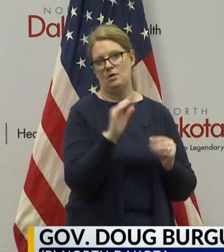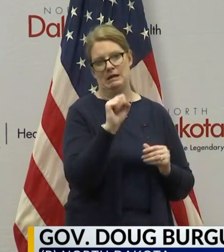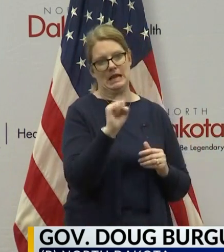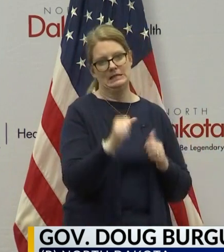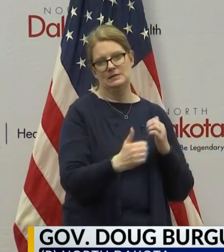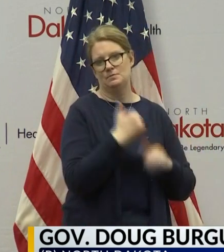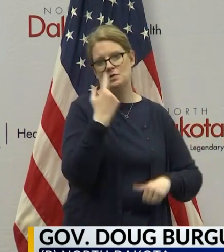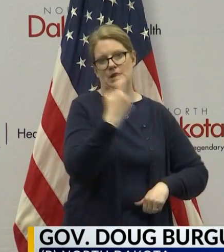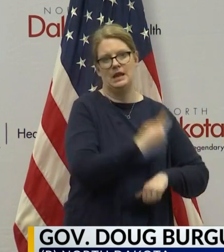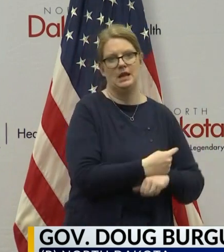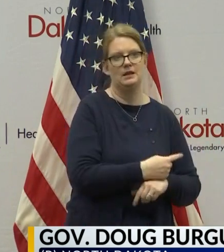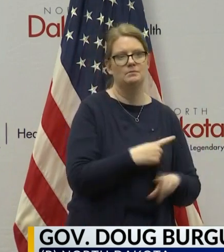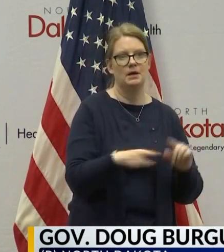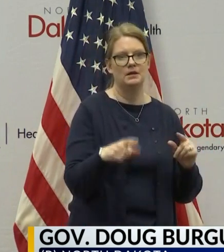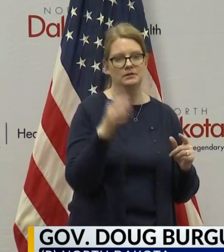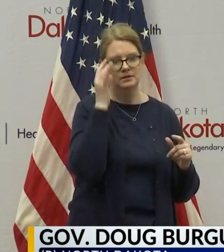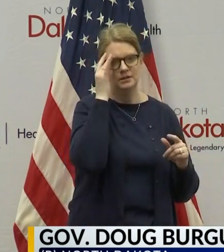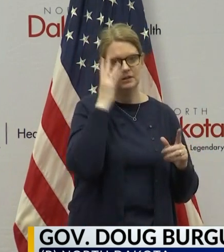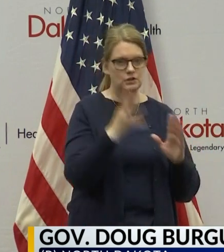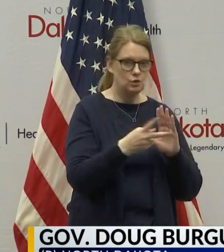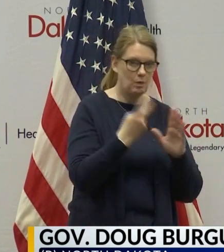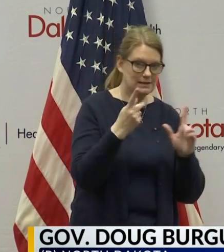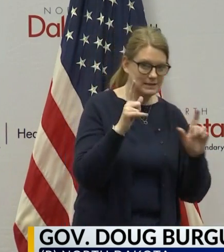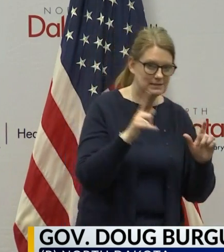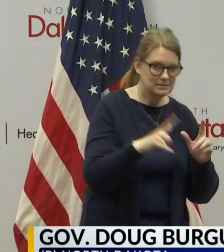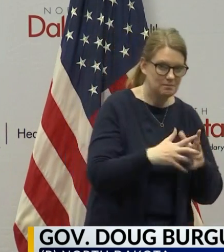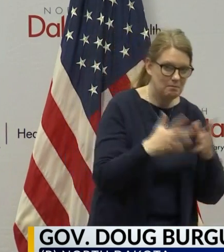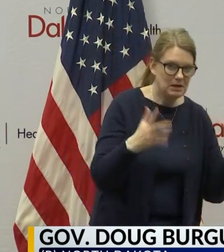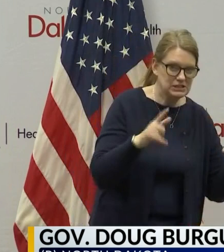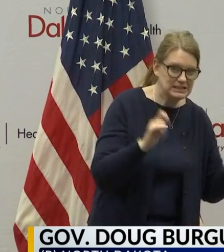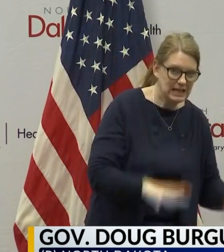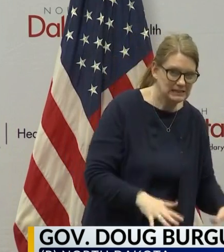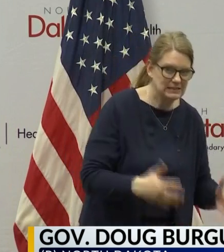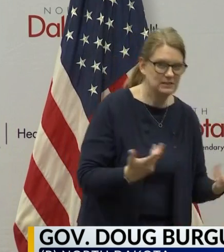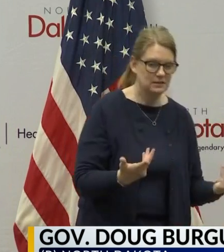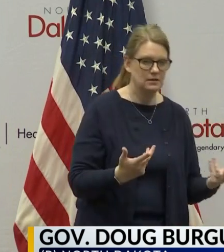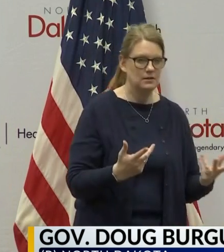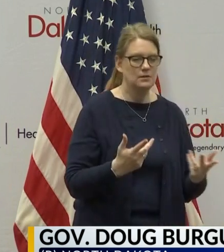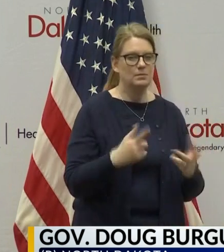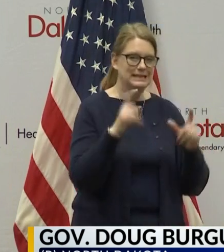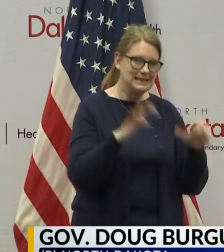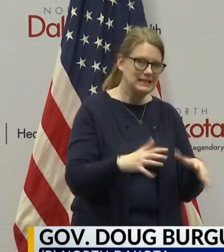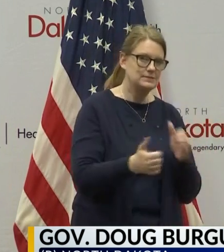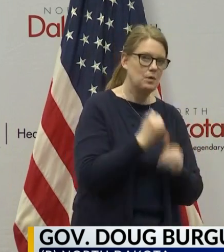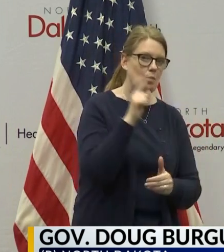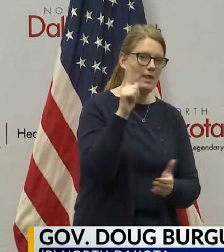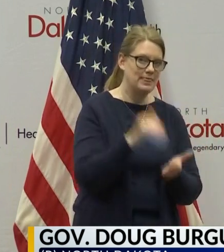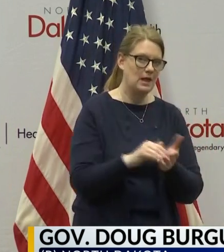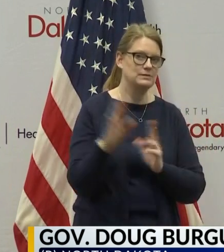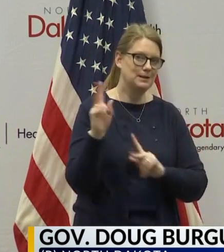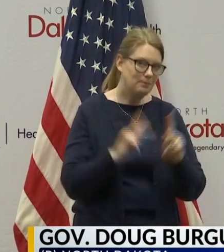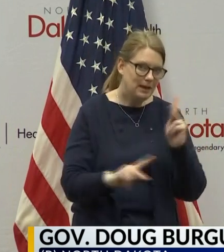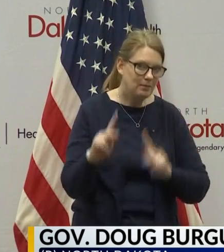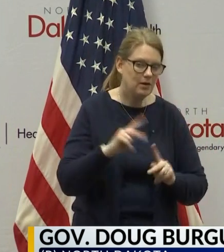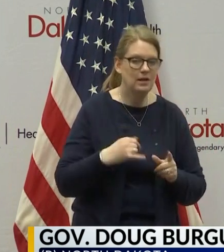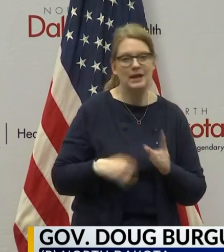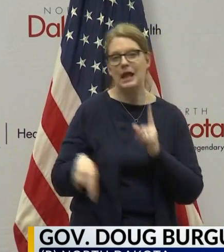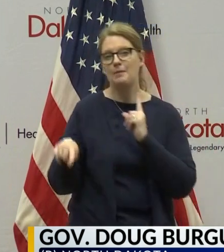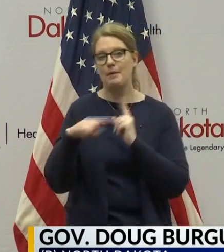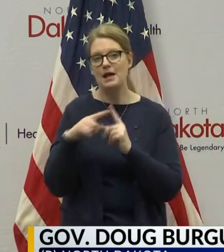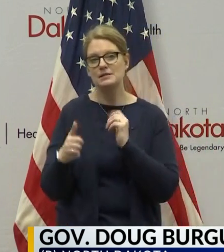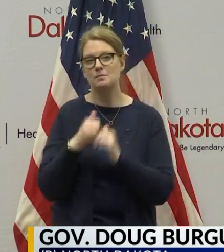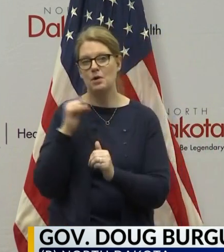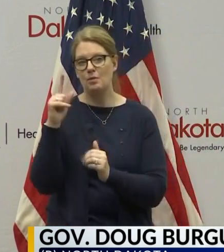someone else. But if we're doing twice as much testing, that's not really meaningful. We've got to look at tests per capita and positives per